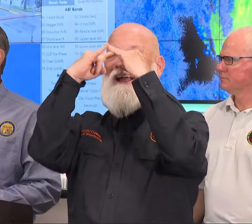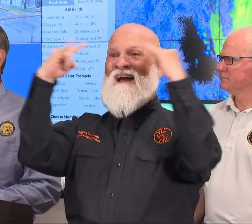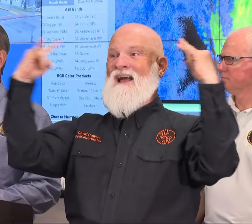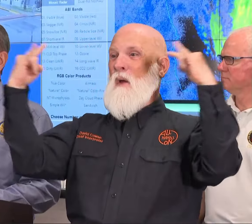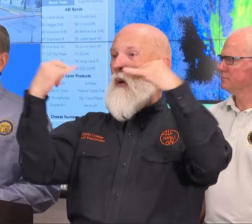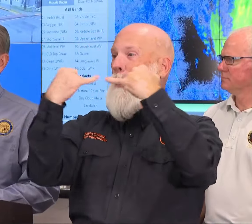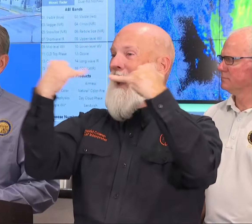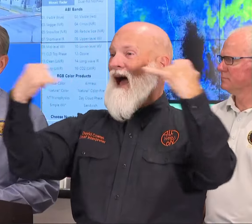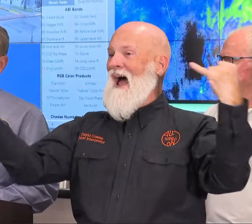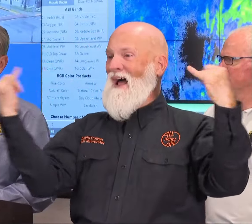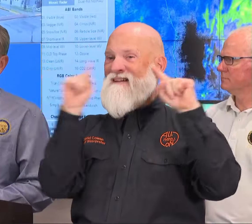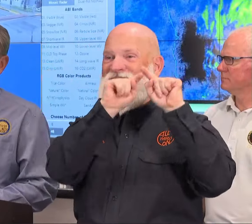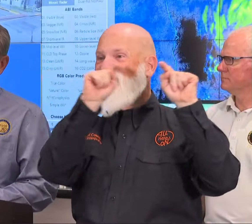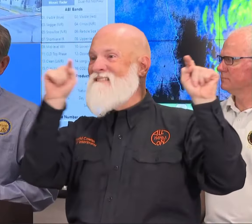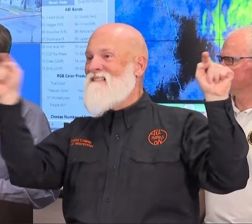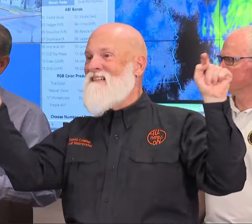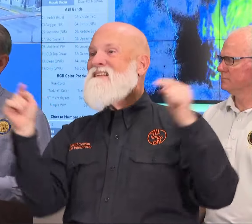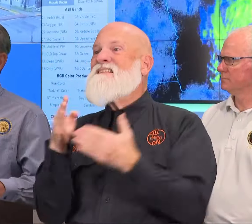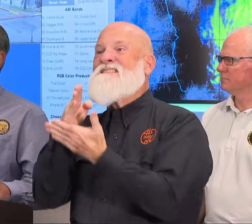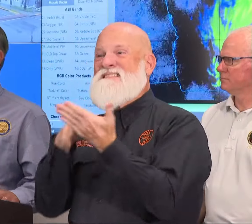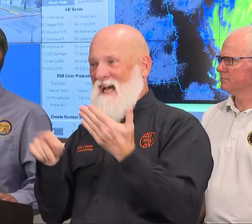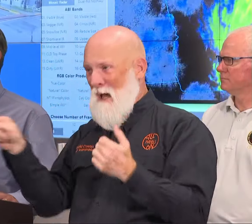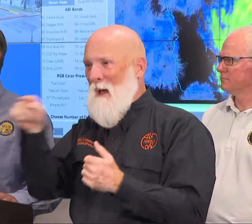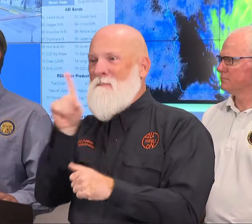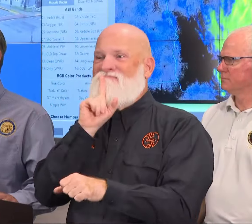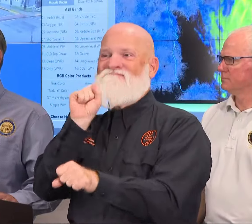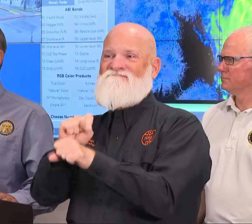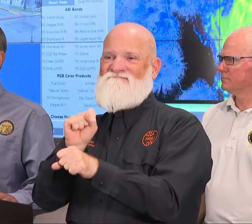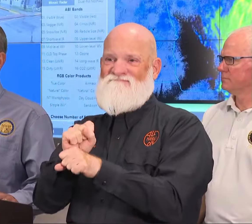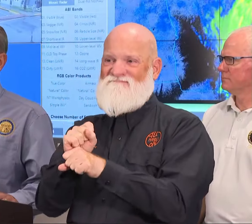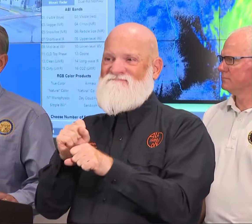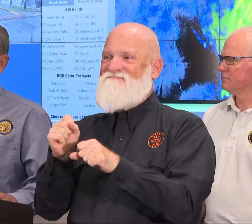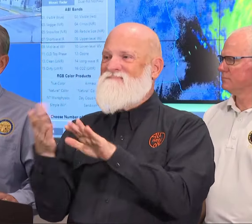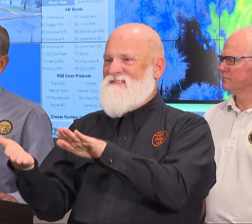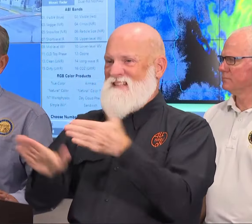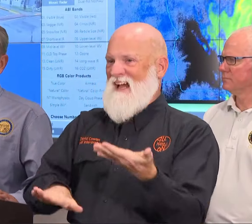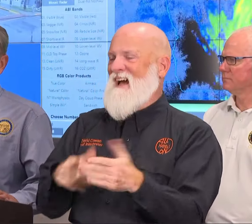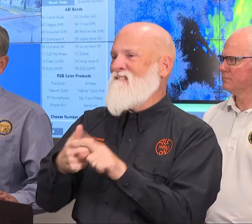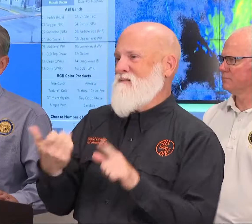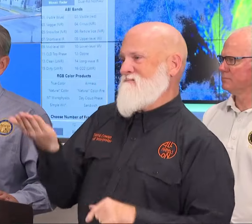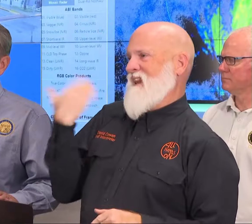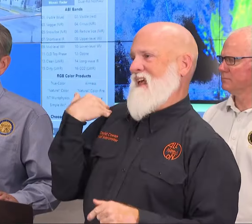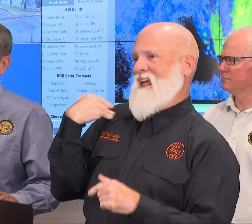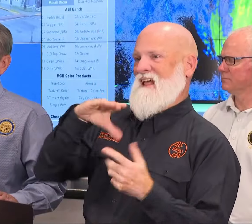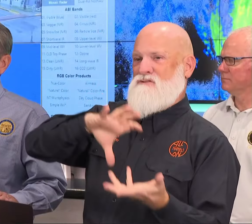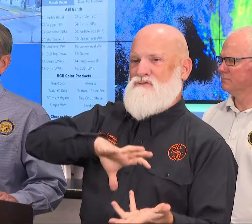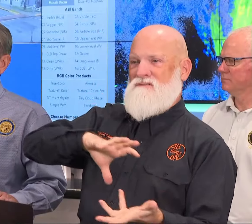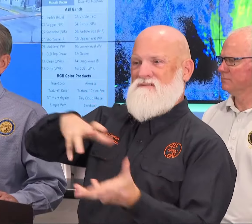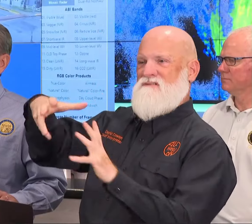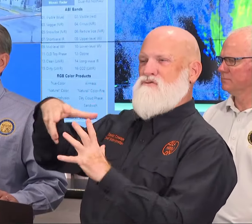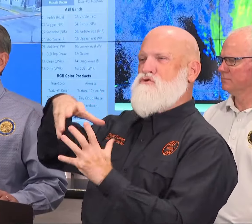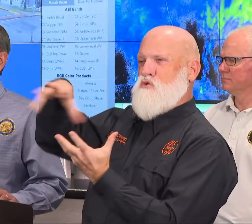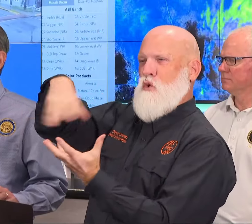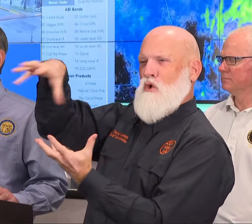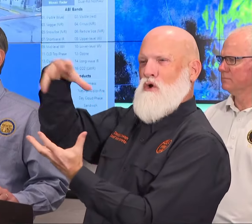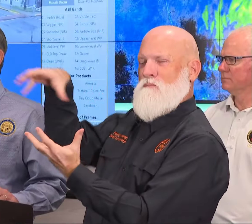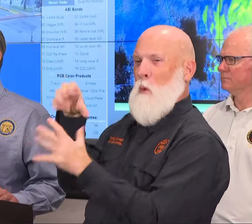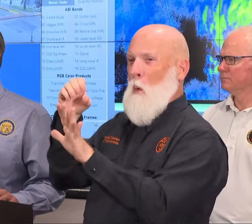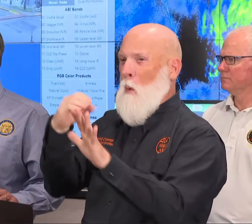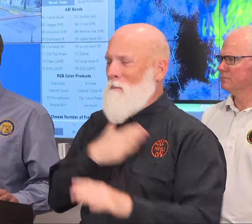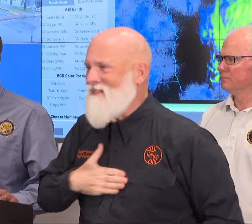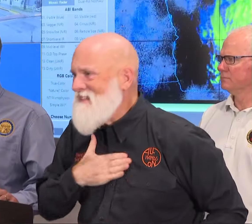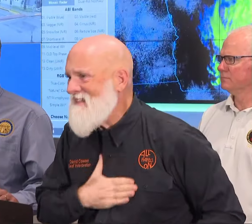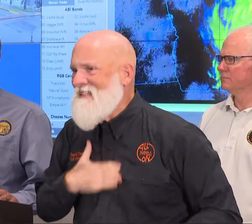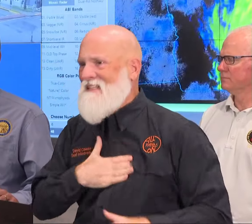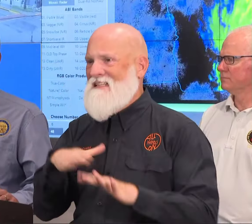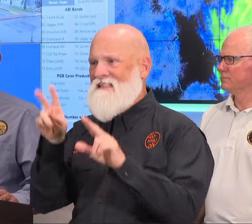clear allow them to deal with as less headaches as we can that would be greatly appreciated. Also the